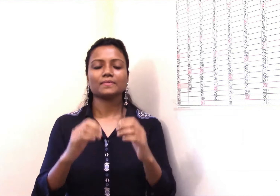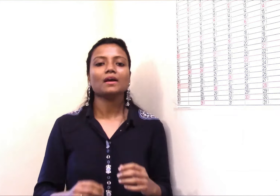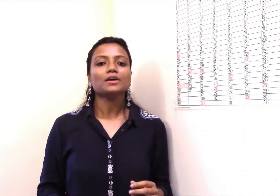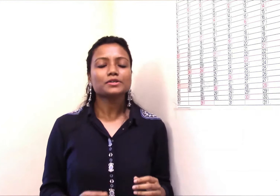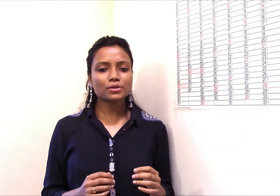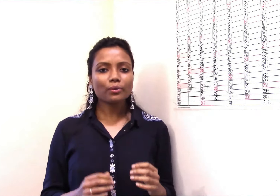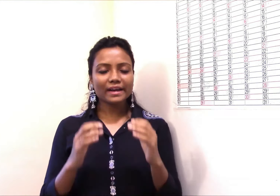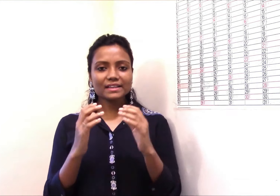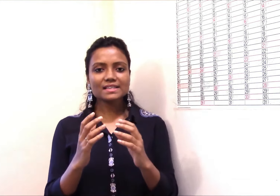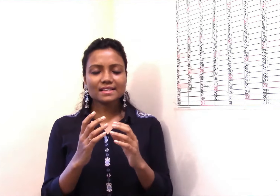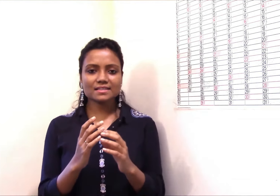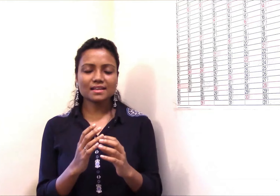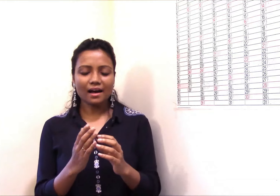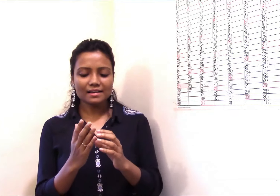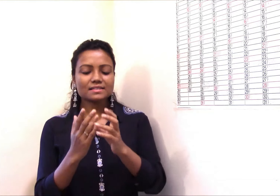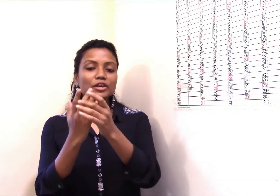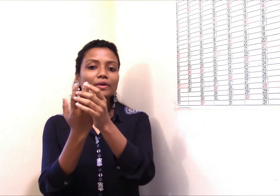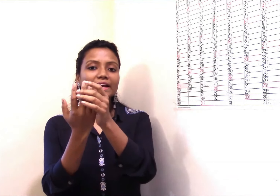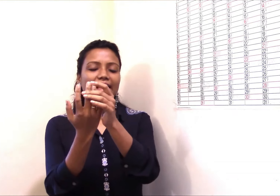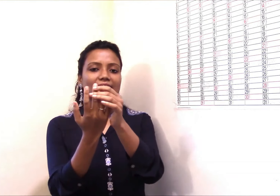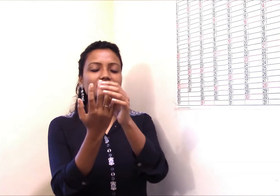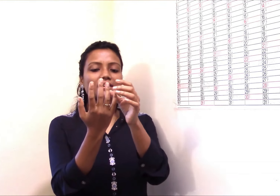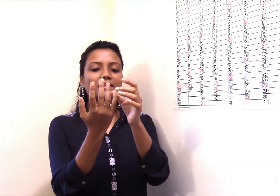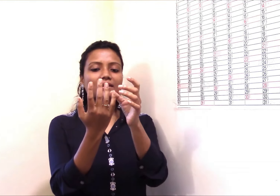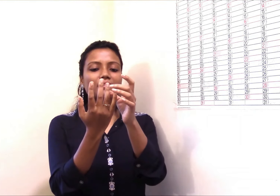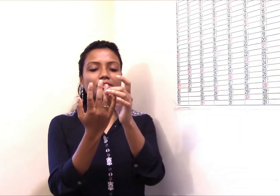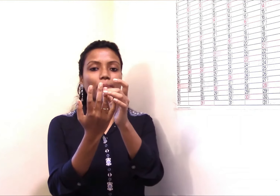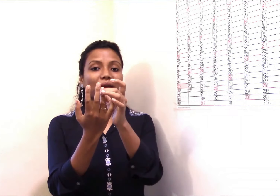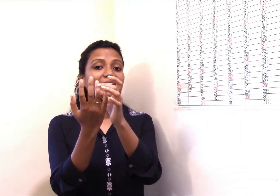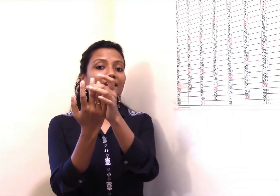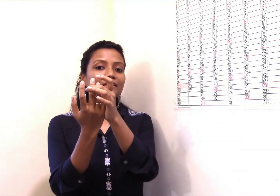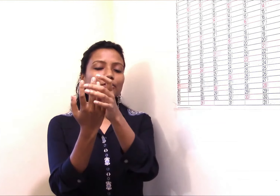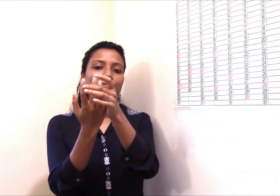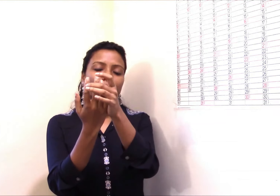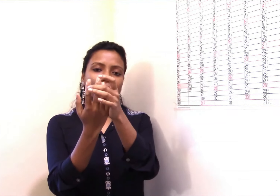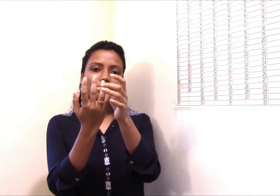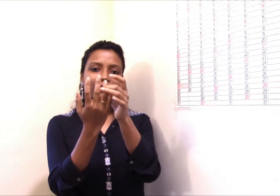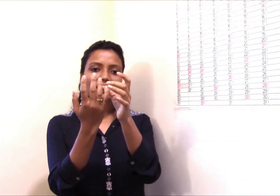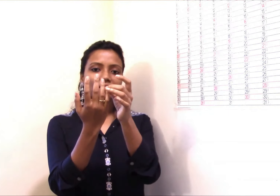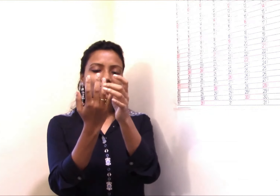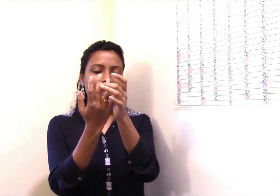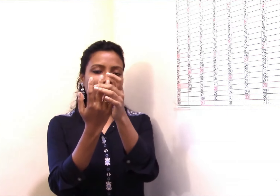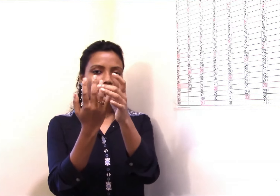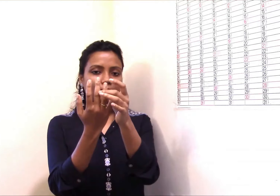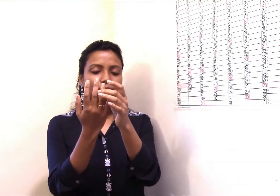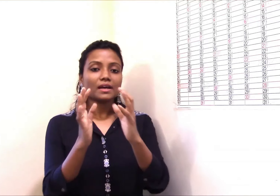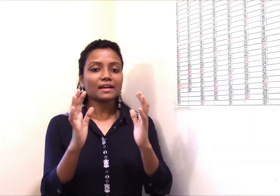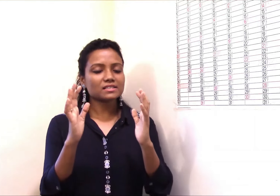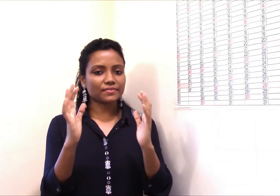So in this exercise, you will get the pain in the fingers area. It is